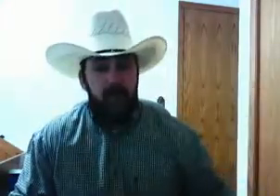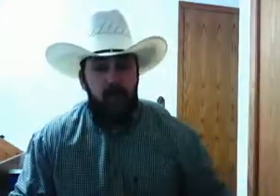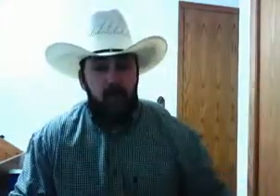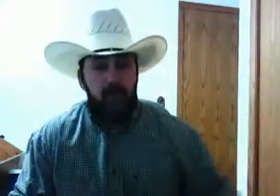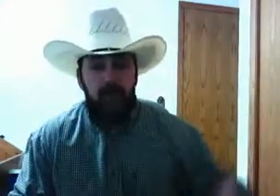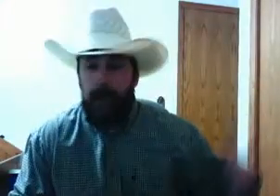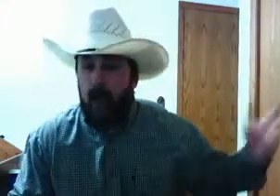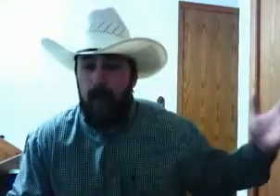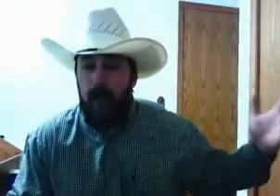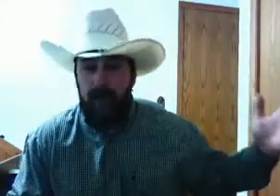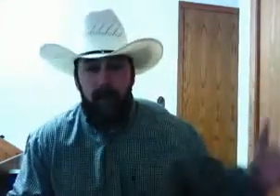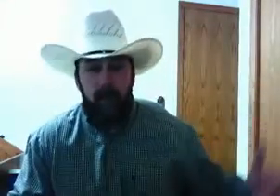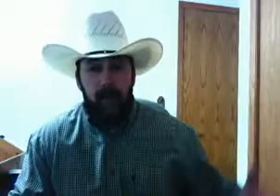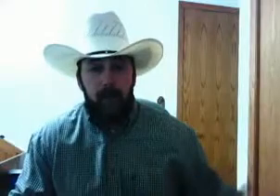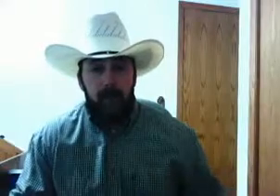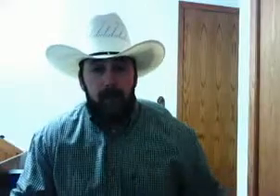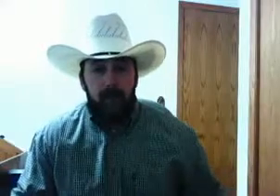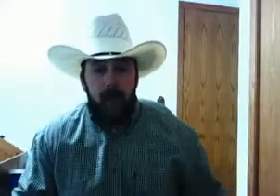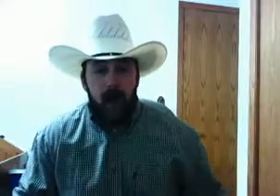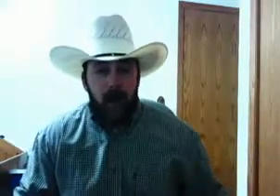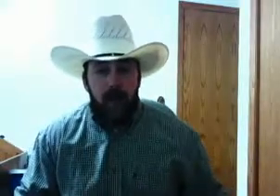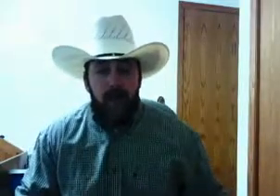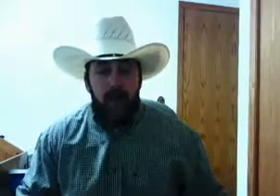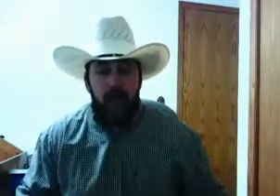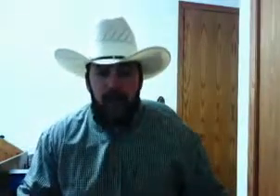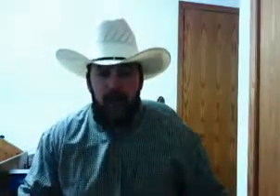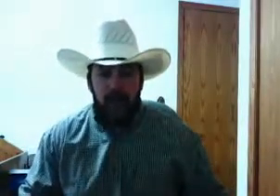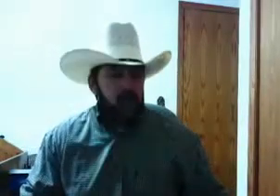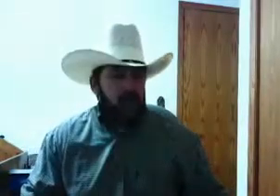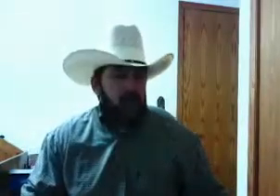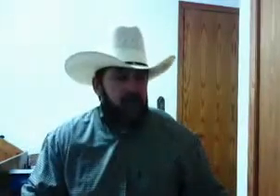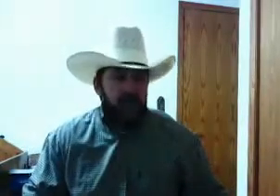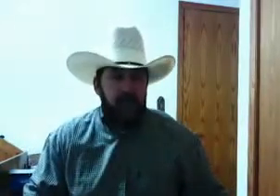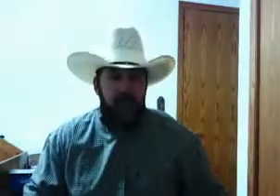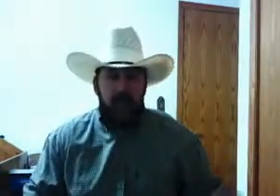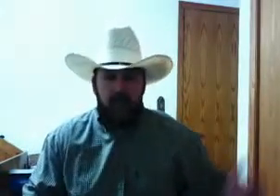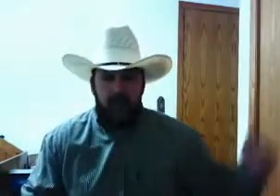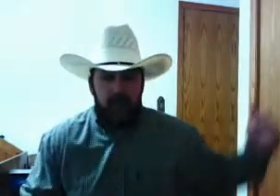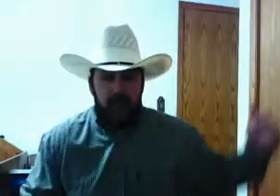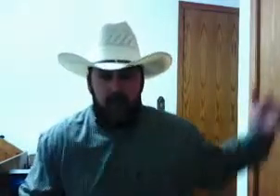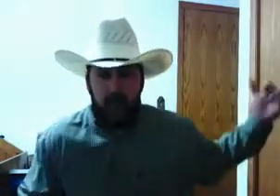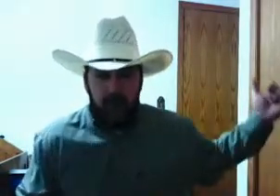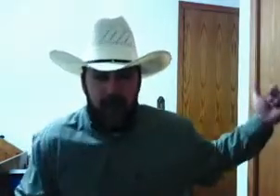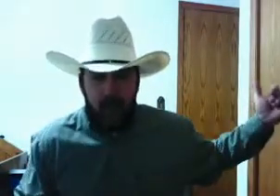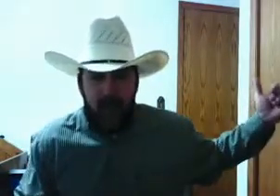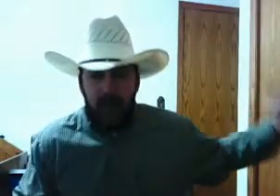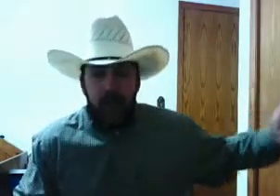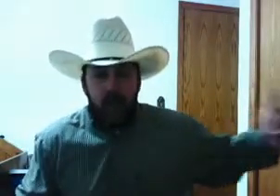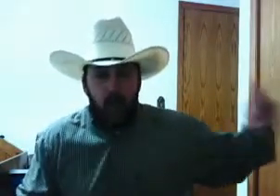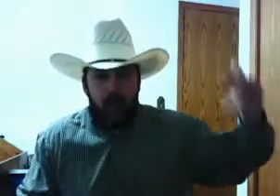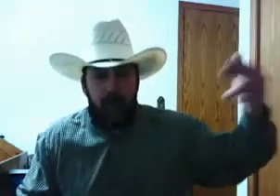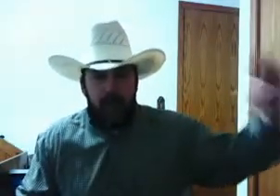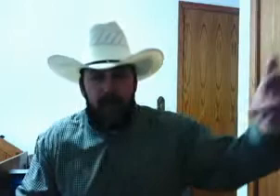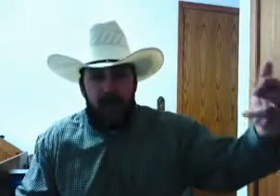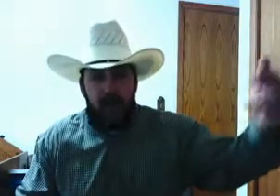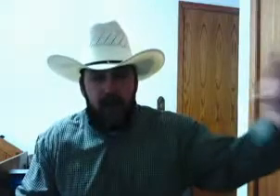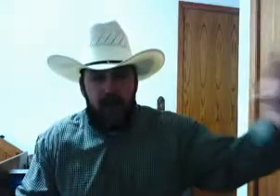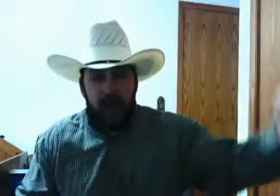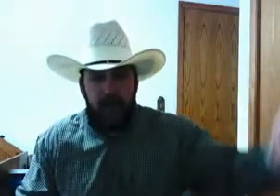What's the point? All I'm doing is endangering my children, my wife, for what I'm saying and trying to put out the